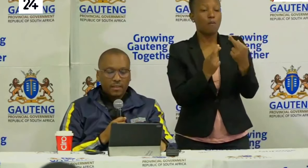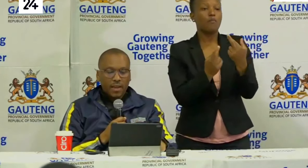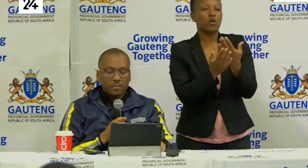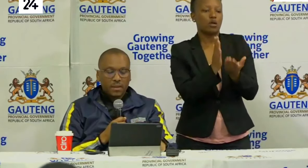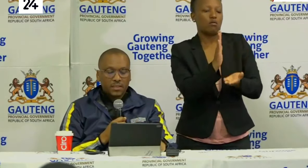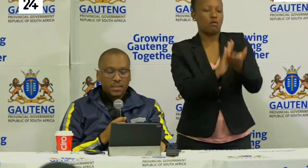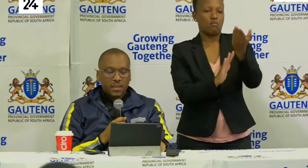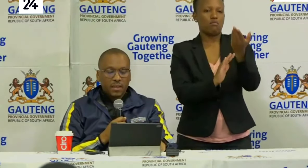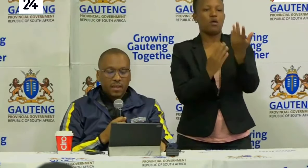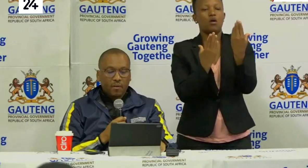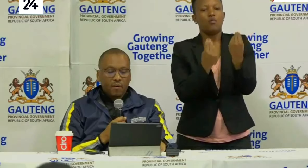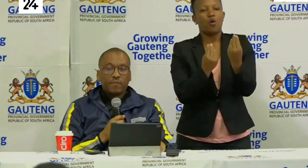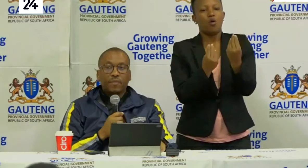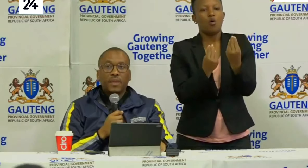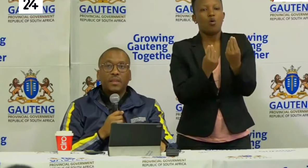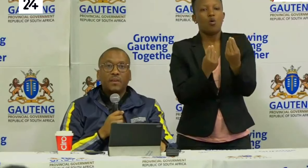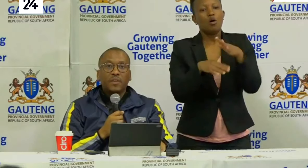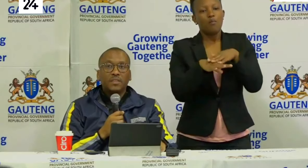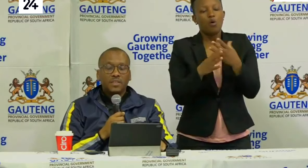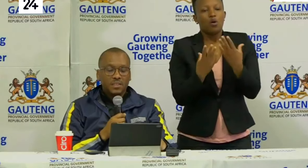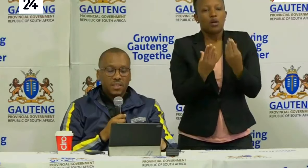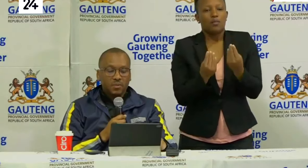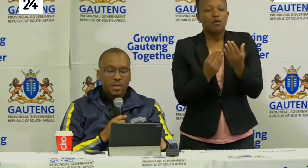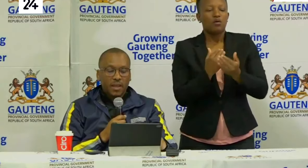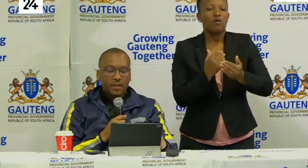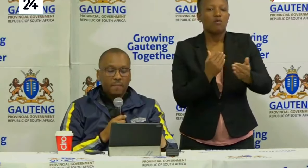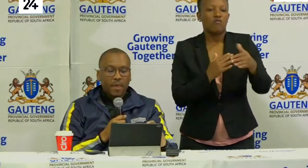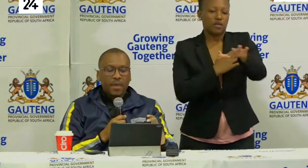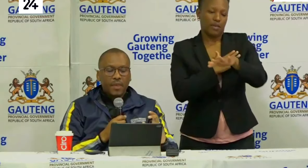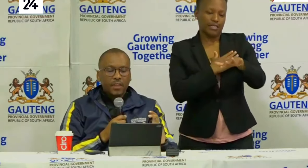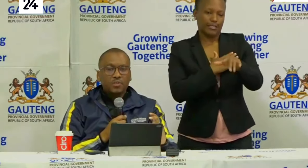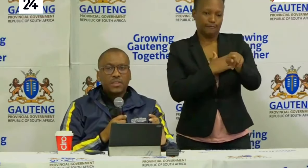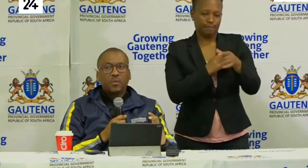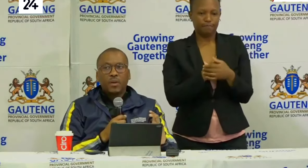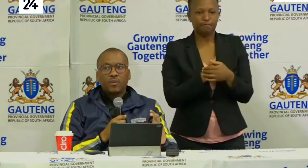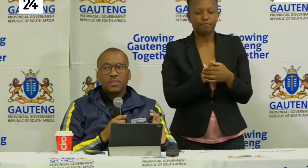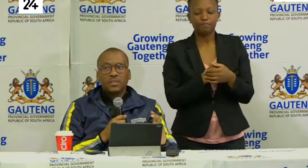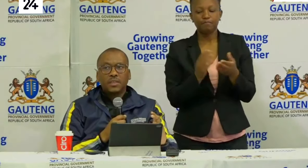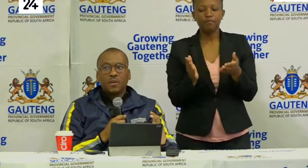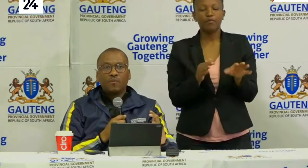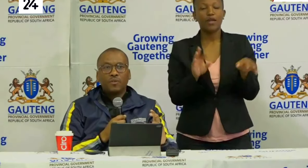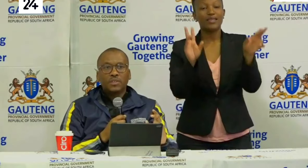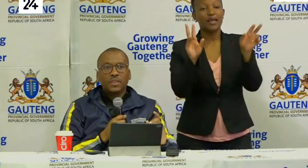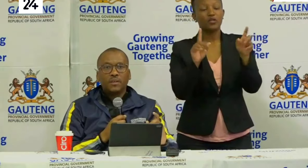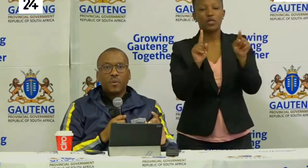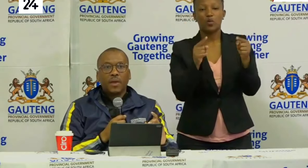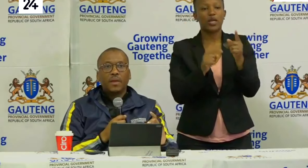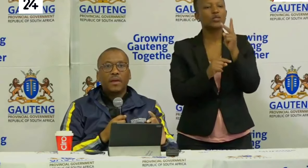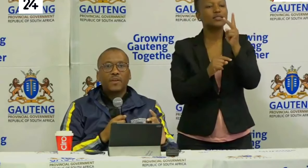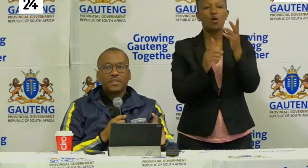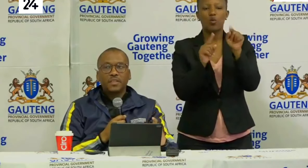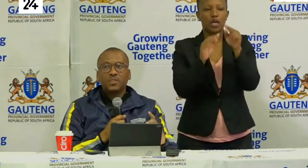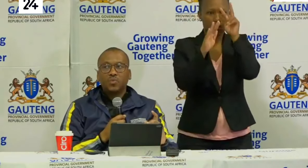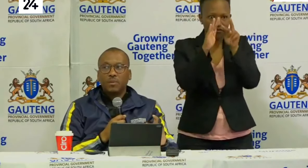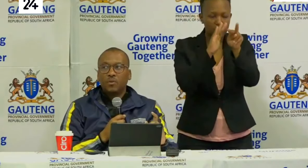the aspects of the facilities actually running. The issue is that we cannot see or foresee where